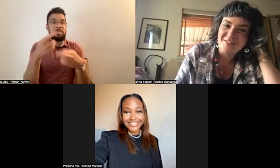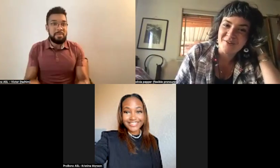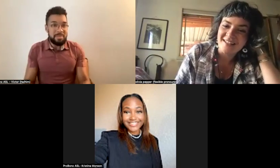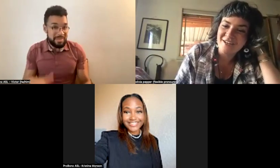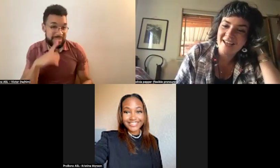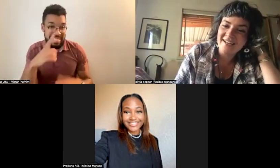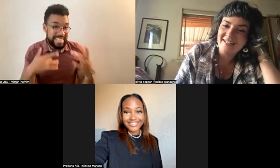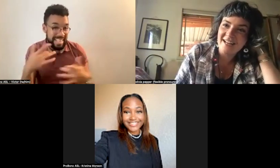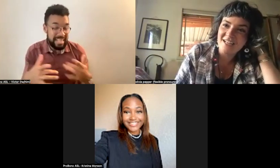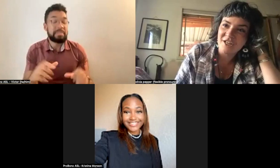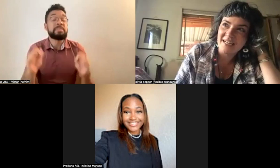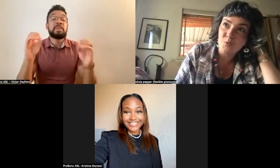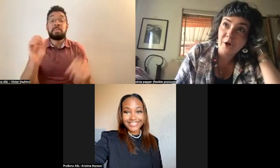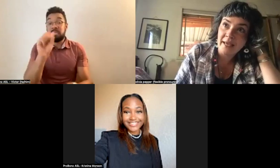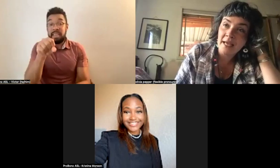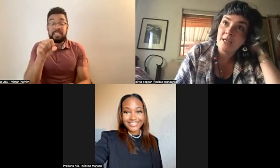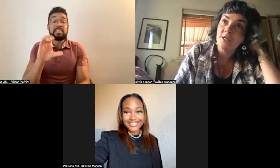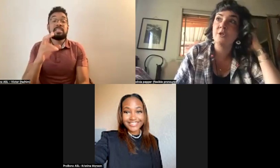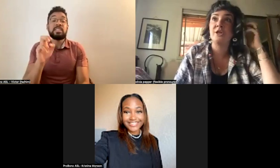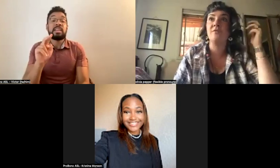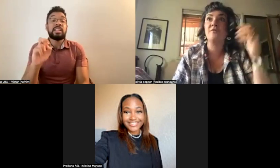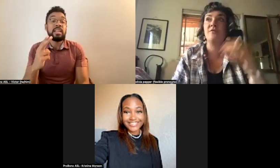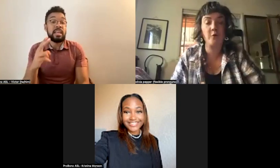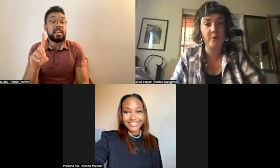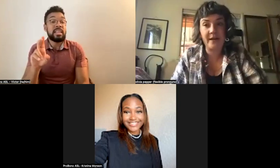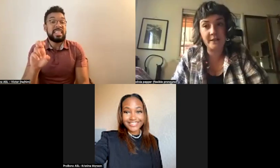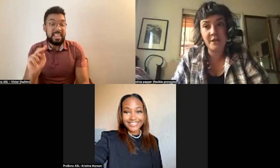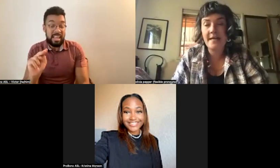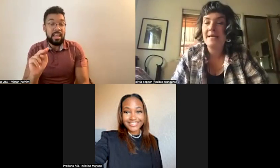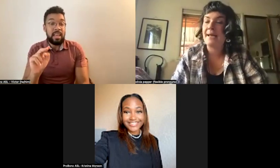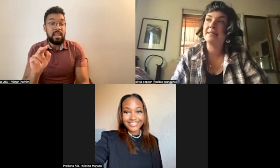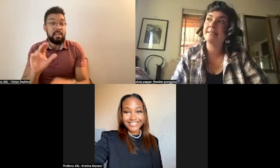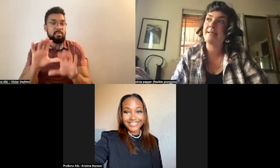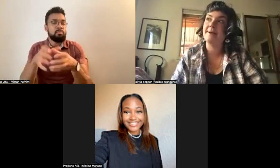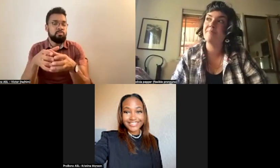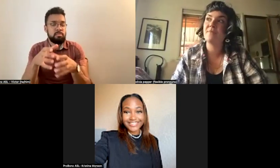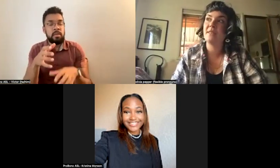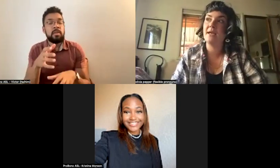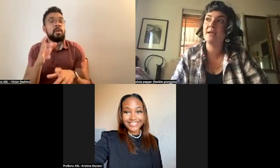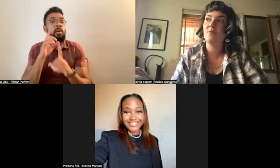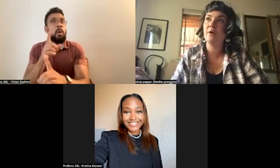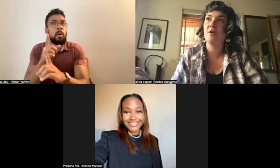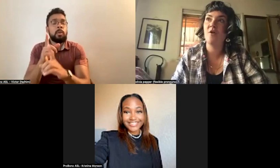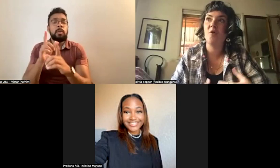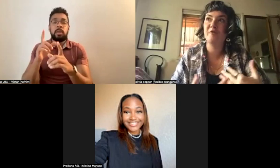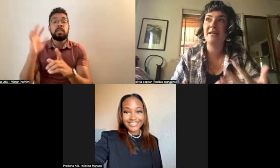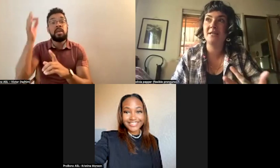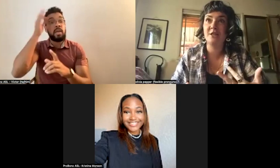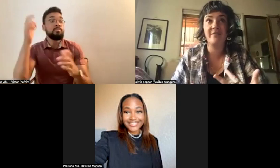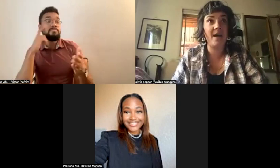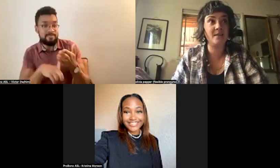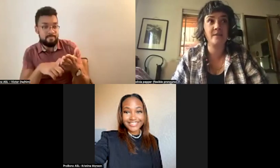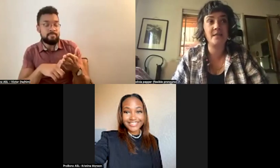So yes, Chihene Ndei nation is working to achieve federal recognition, and they will hopefully